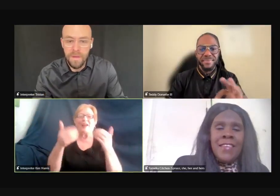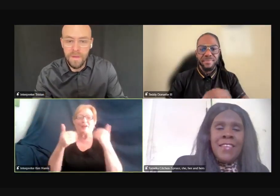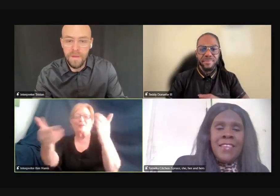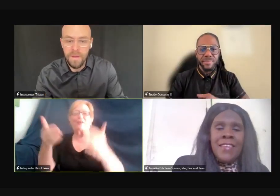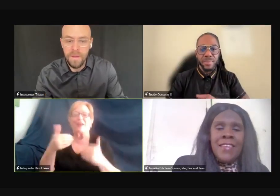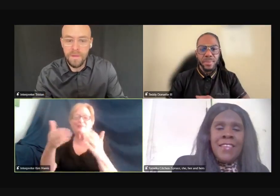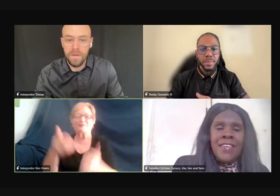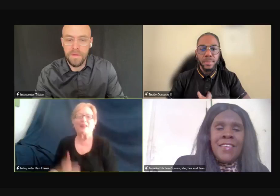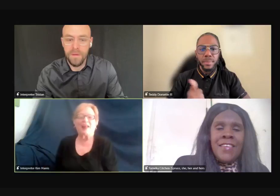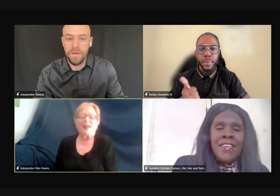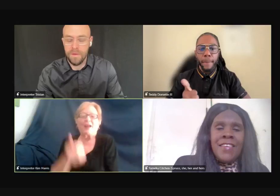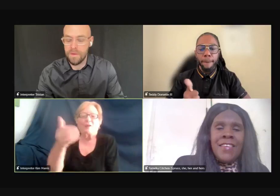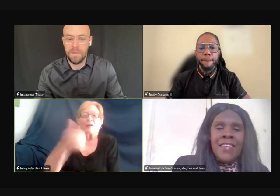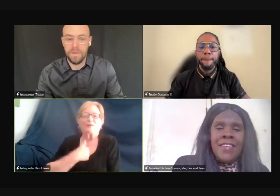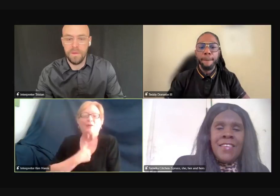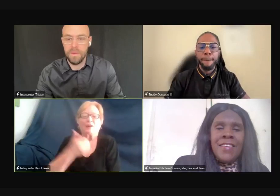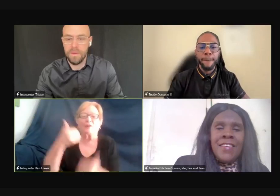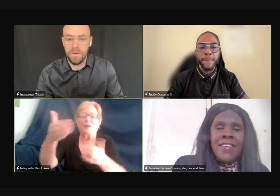Okay. Go ahead.